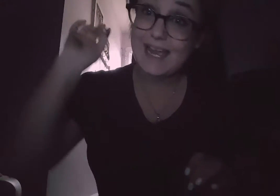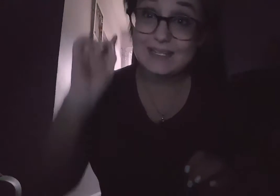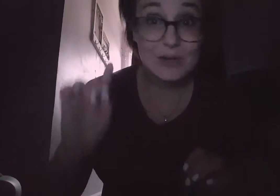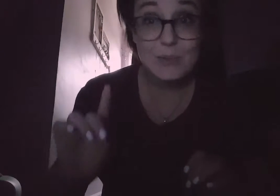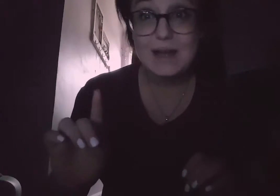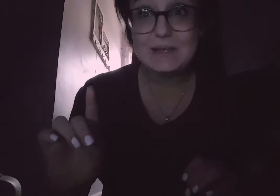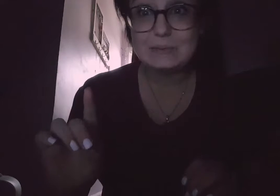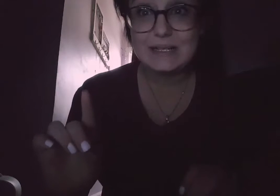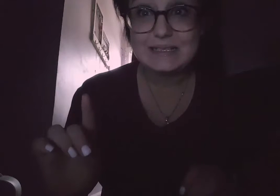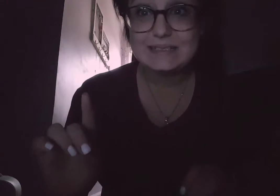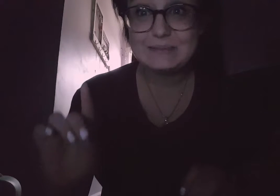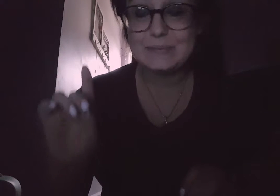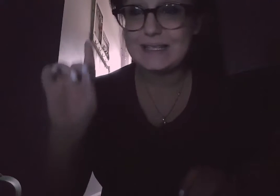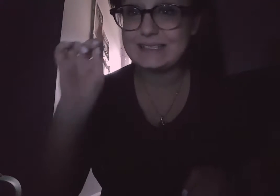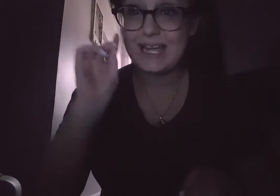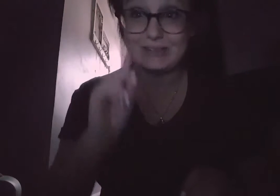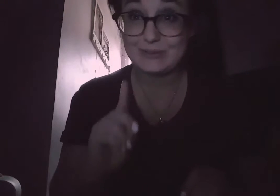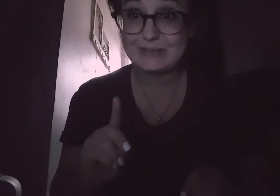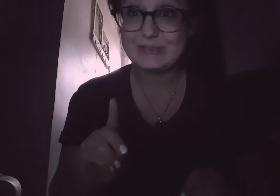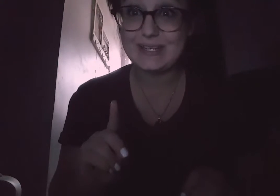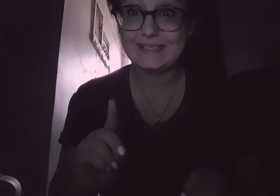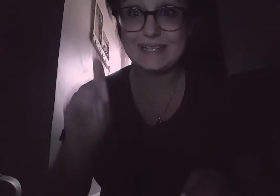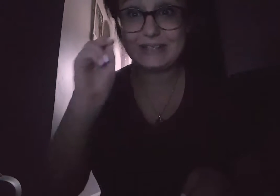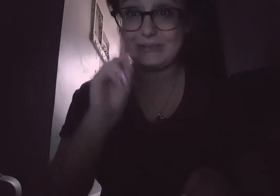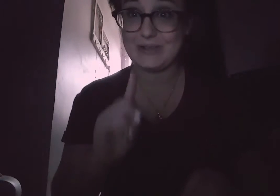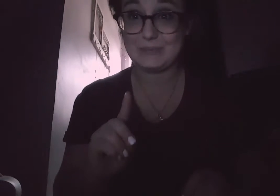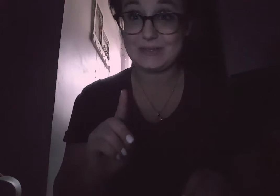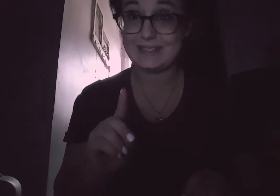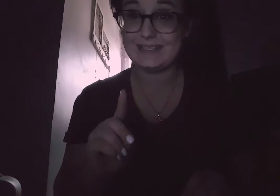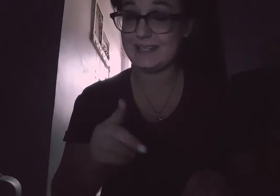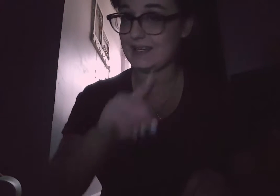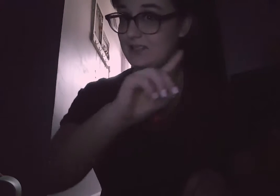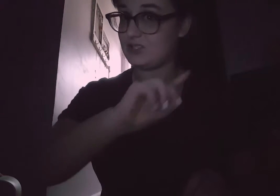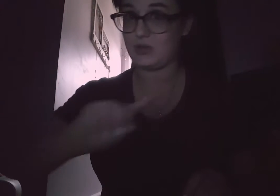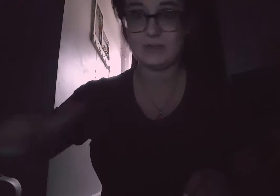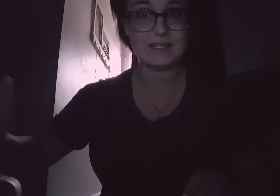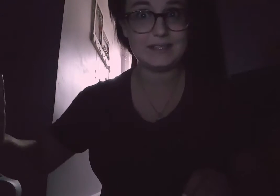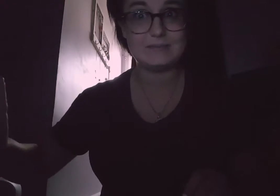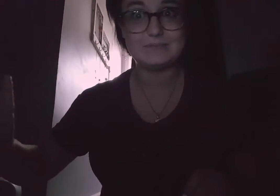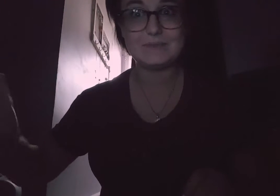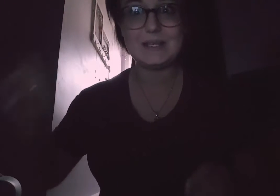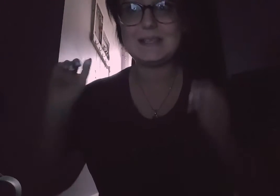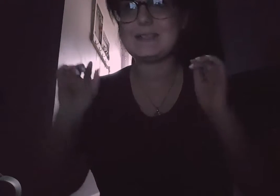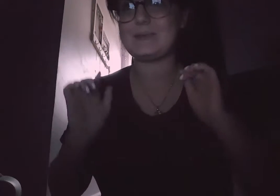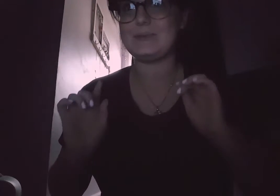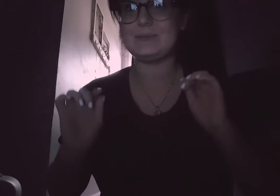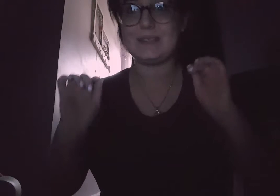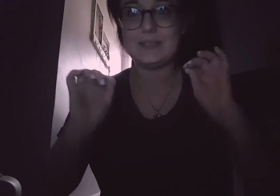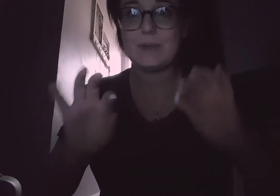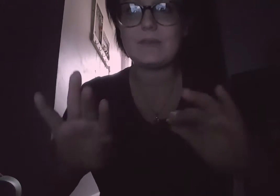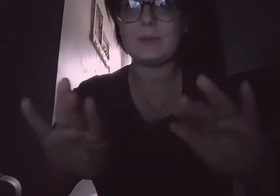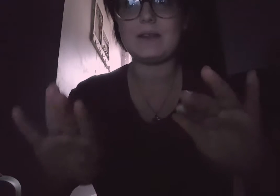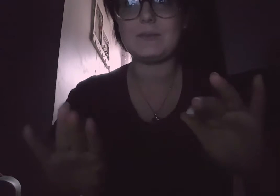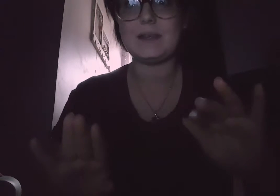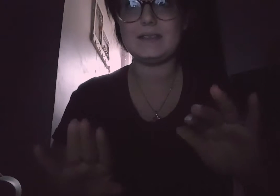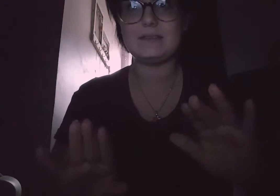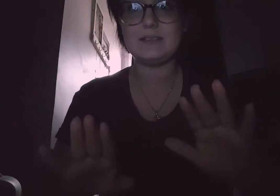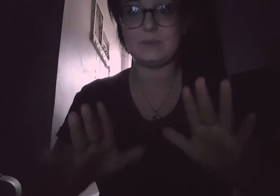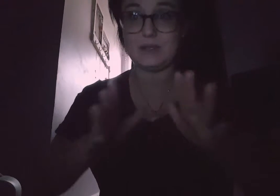I know why it was. Because I don't understand it, I don't comprehend it, and I don't like it. So, keep math away from me, and we